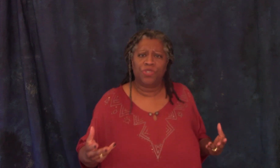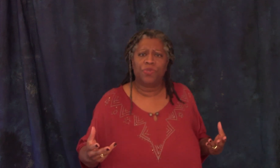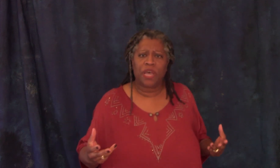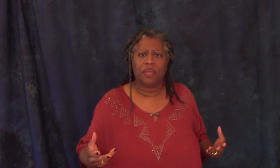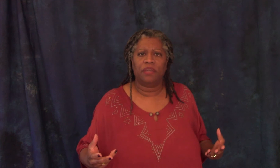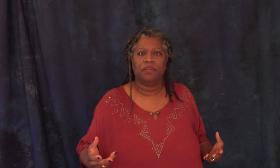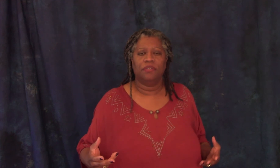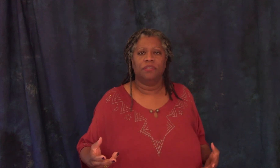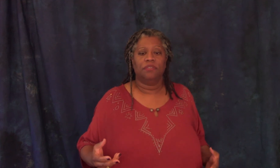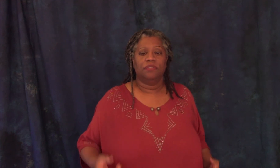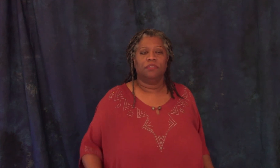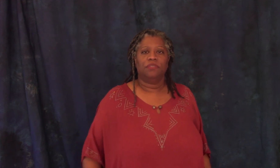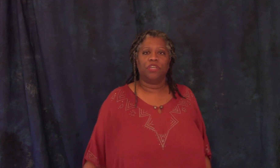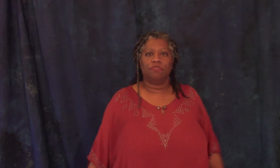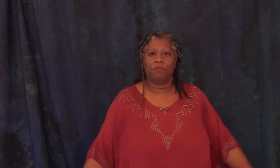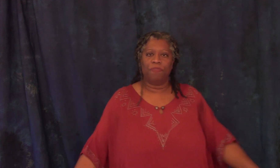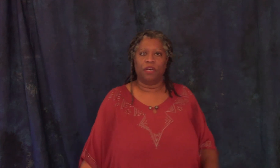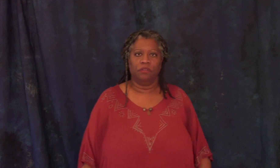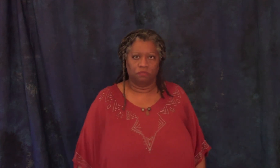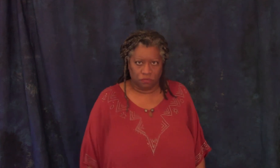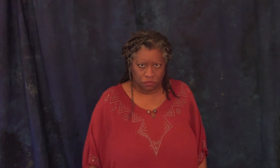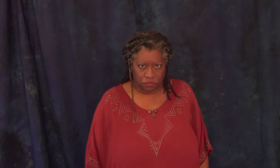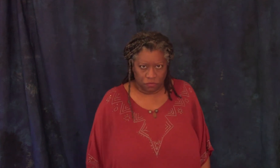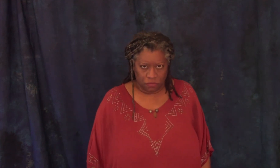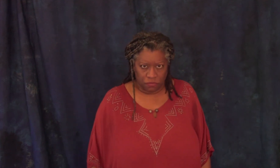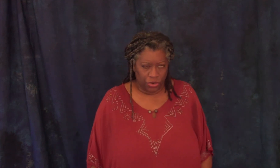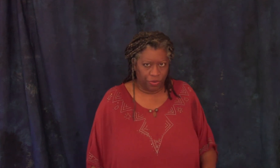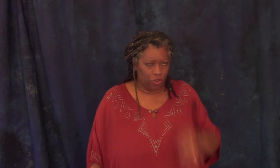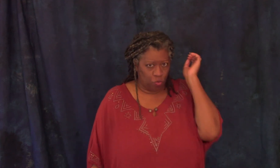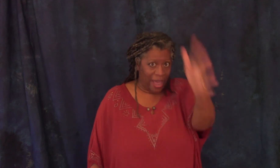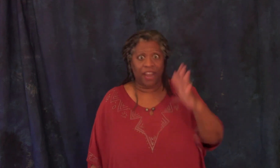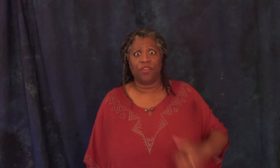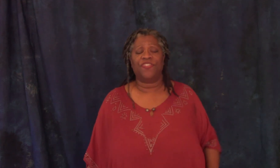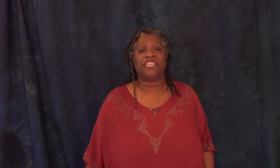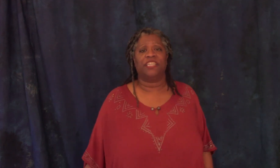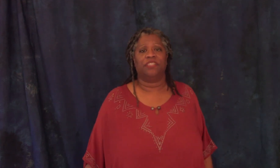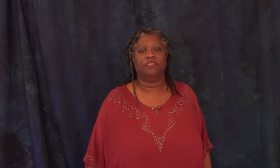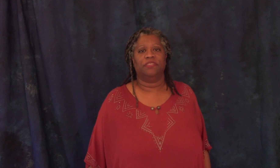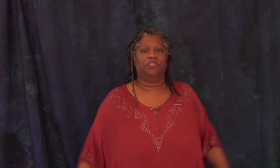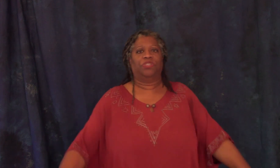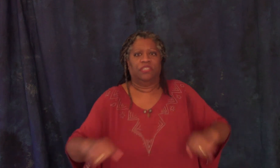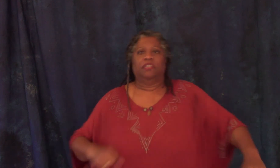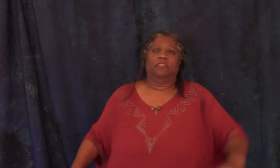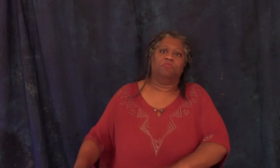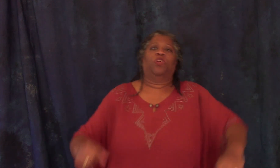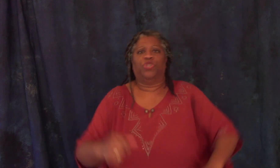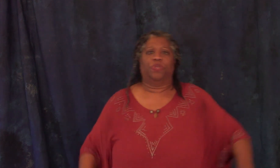you say chicken farmer bud turned around and ran out of there as fast as he could and those small shoes